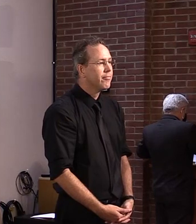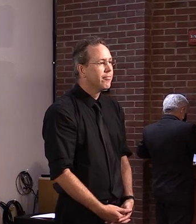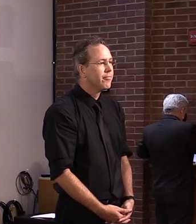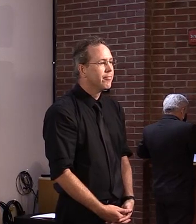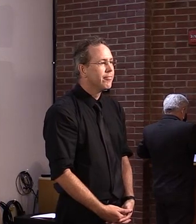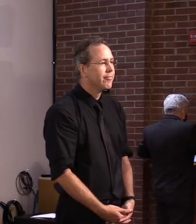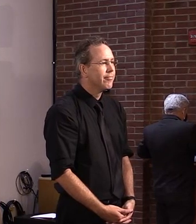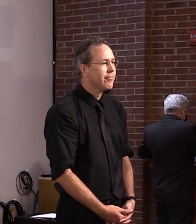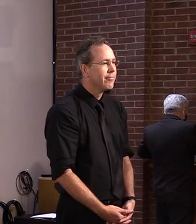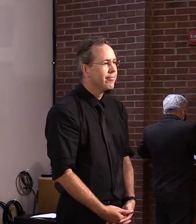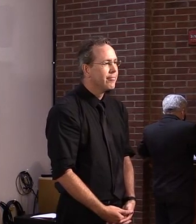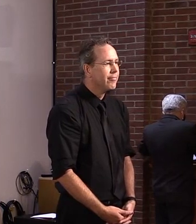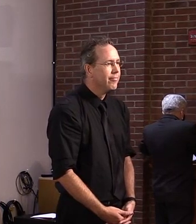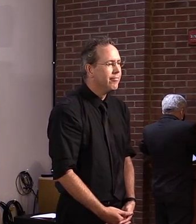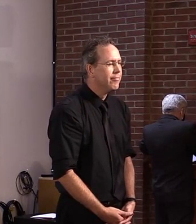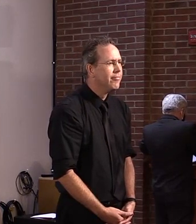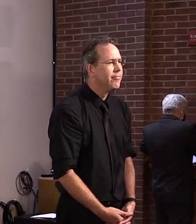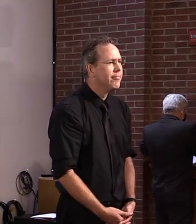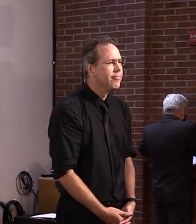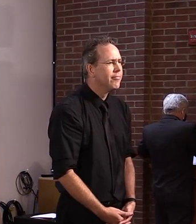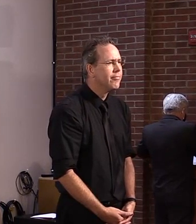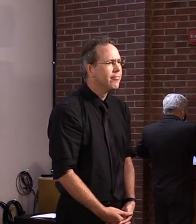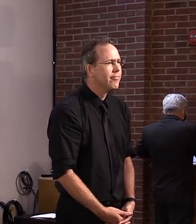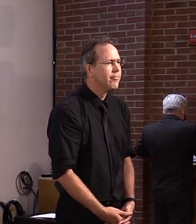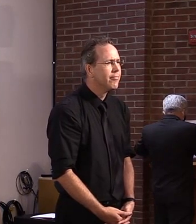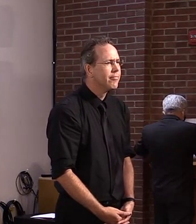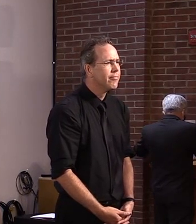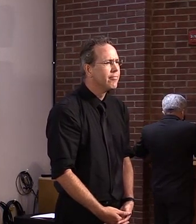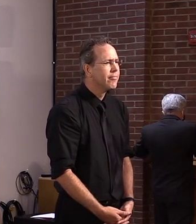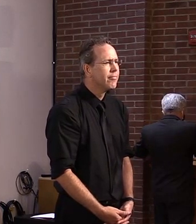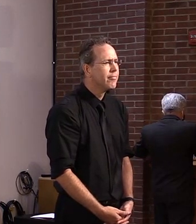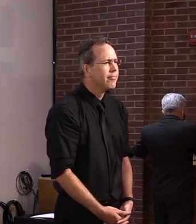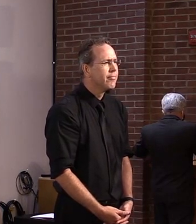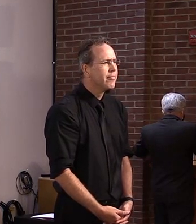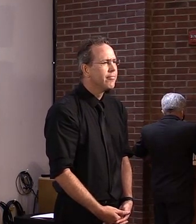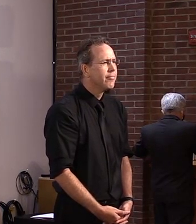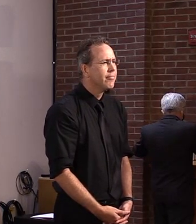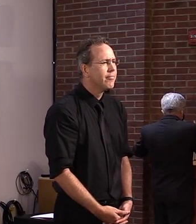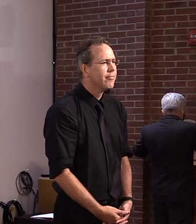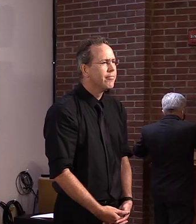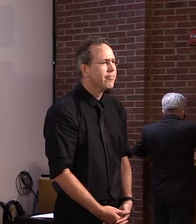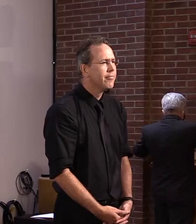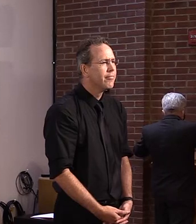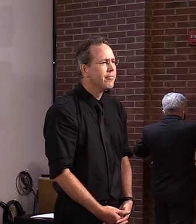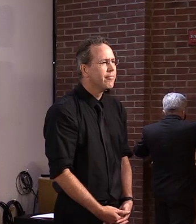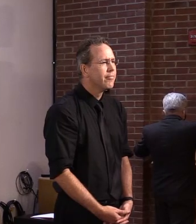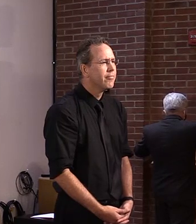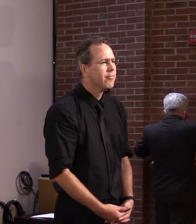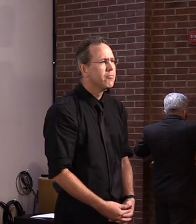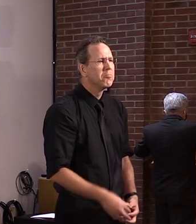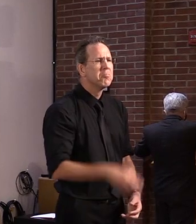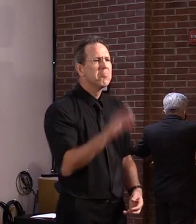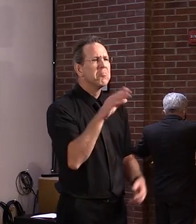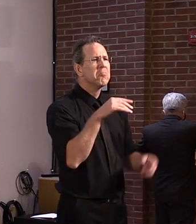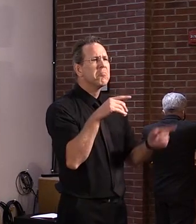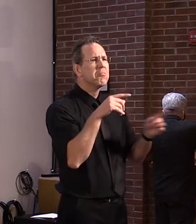us if you will recommend mandatory vaccination when the vaccine is available? And if so, why or why not?